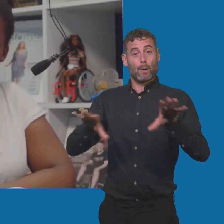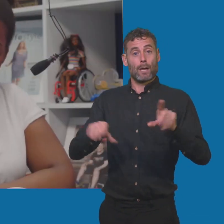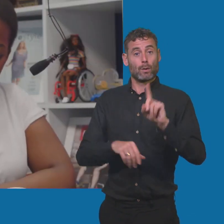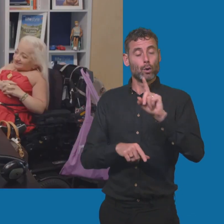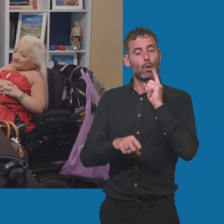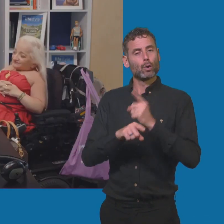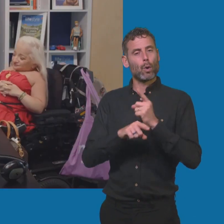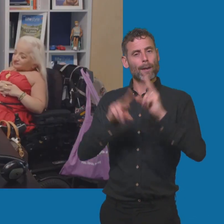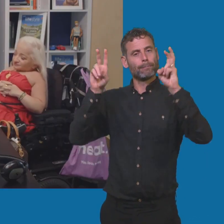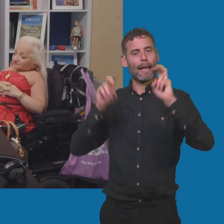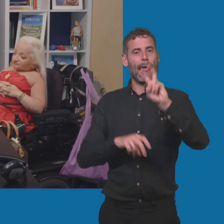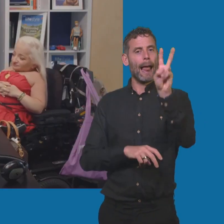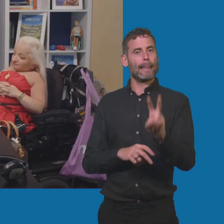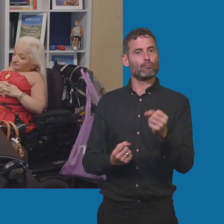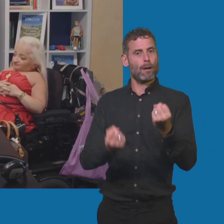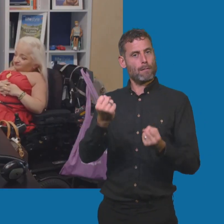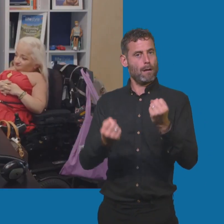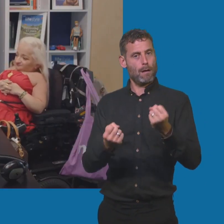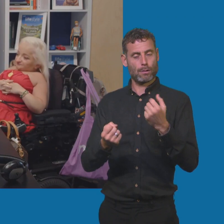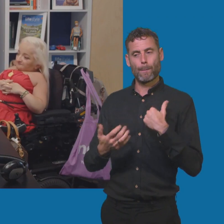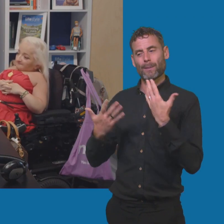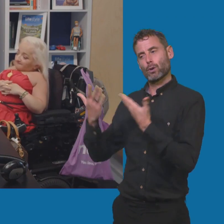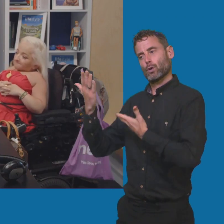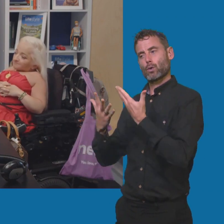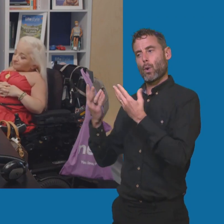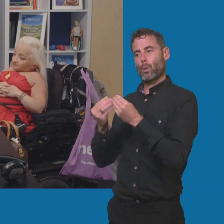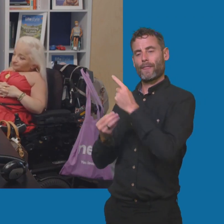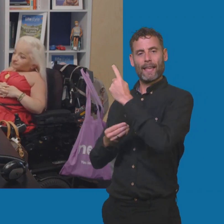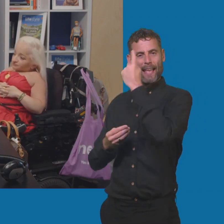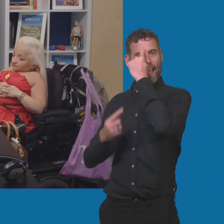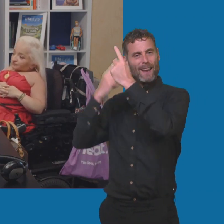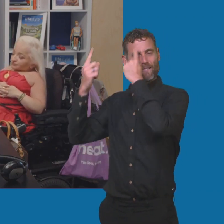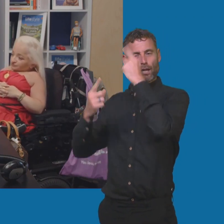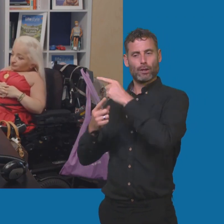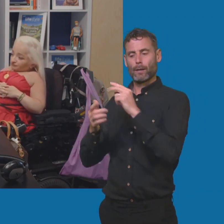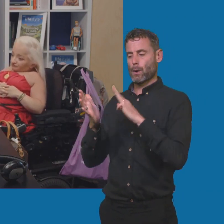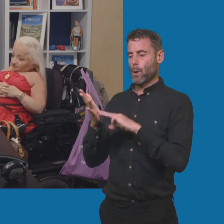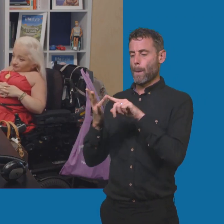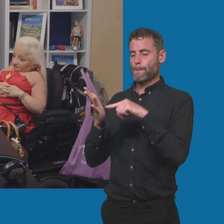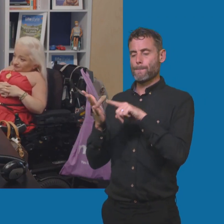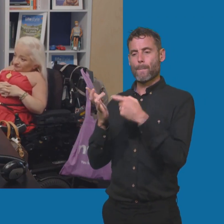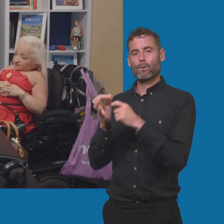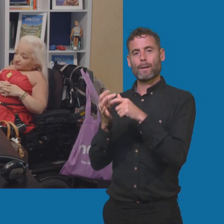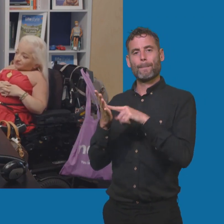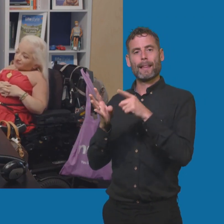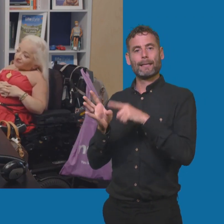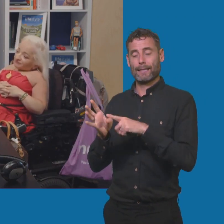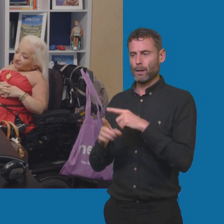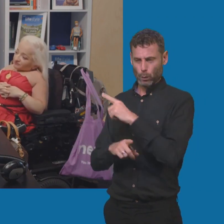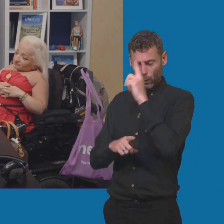cars. So we chatted recently with Catherine Maris, head of innovation at Motability, about the brilliant work they're doing in improving accessibility around electric